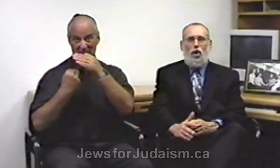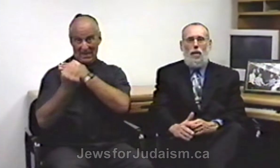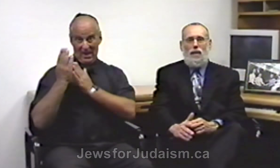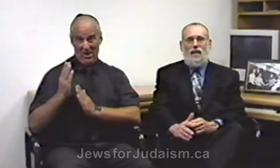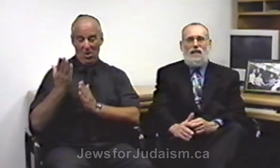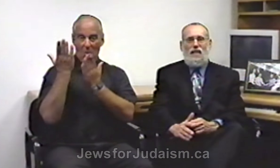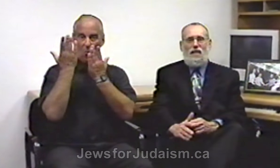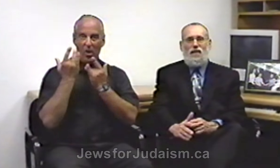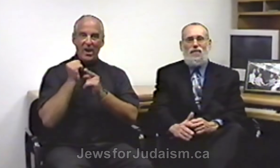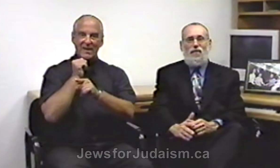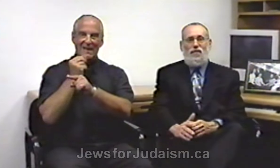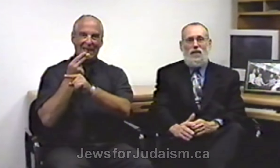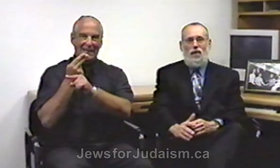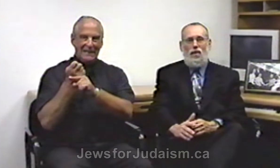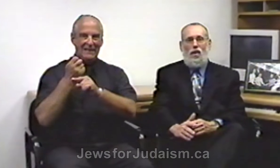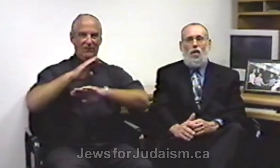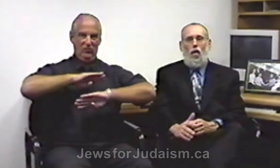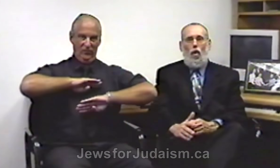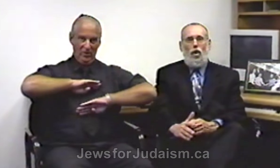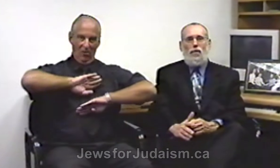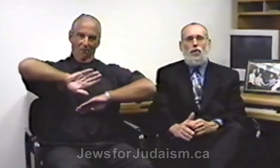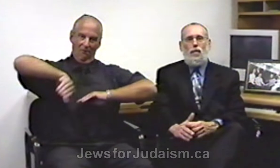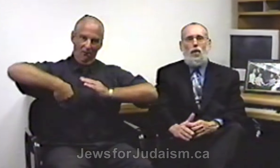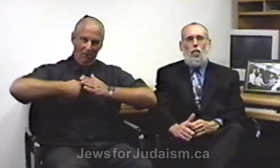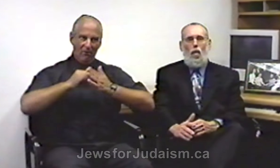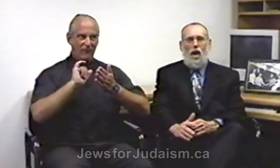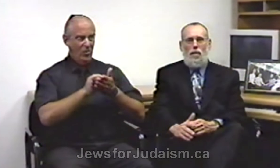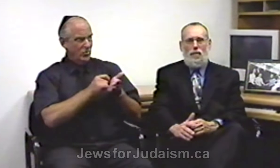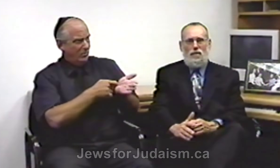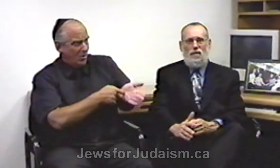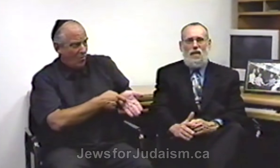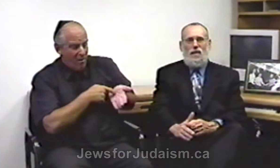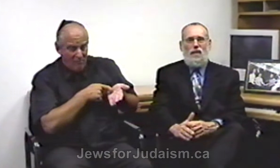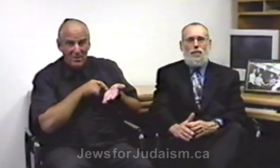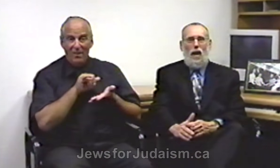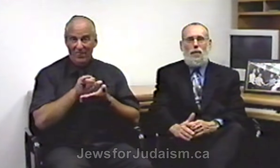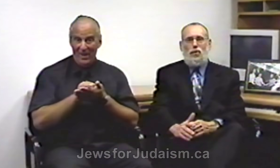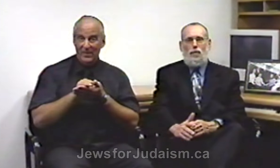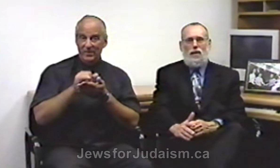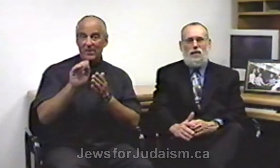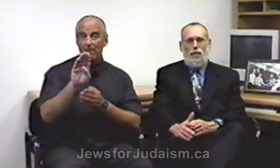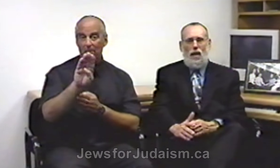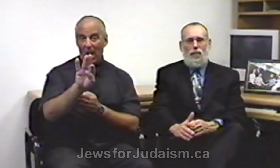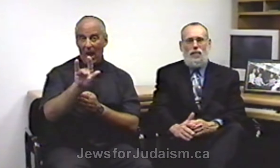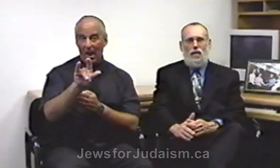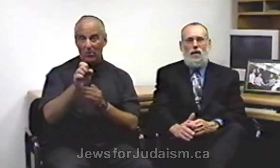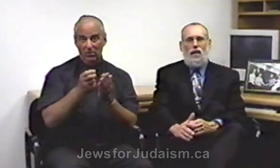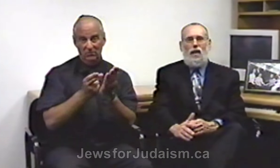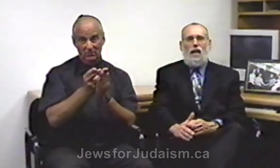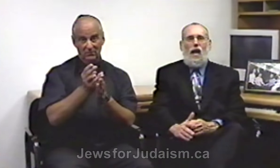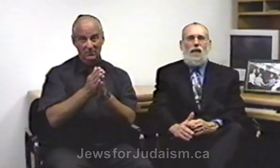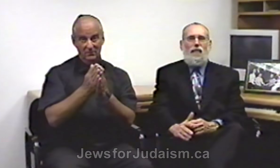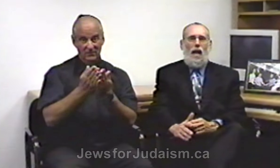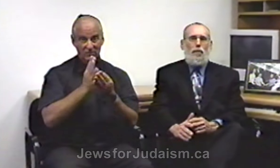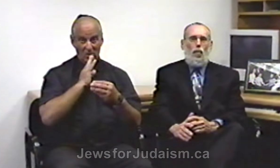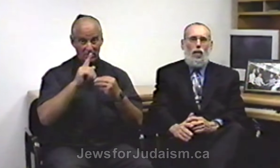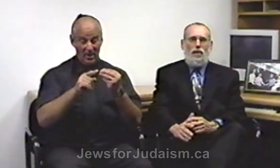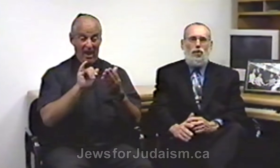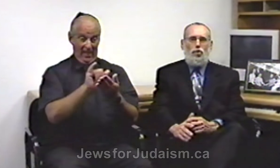come he didn't fulfill all of the requirements that the Bible speaks about? At that point, the